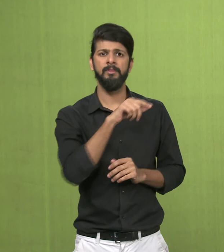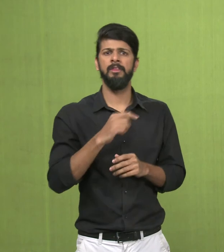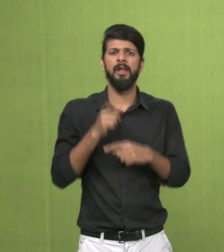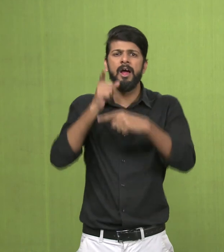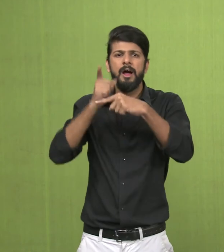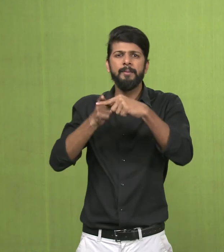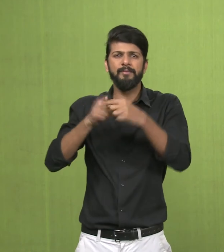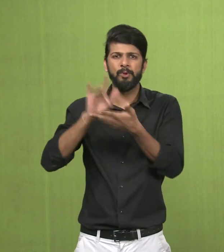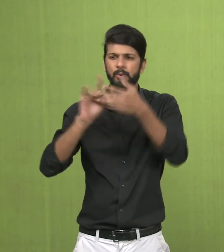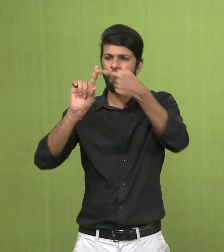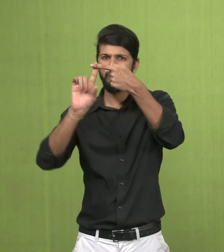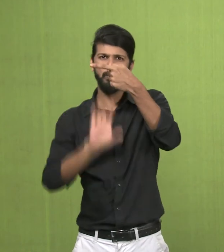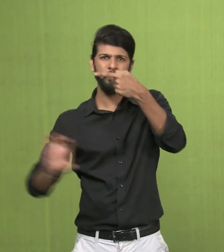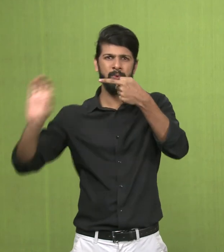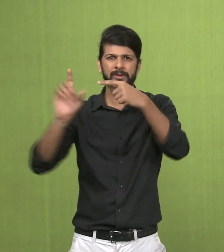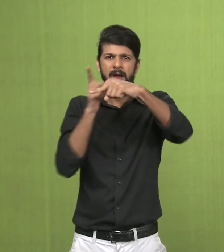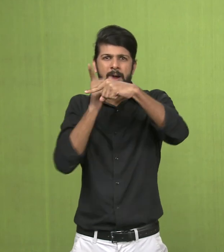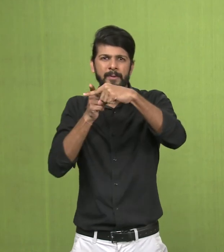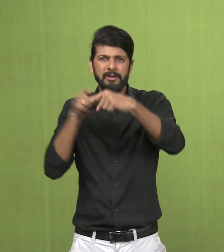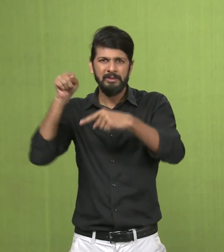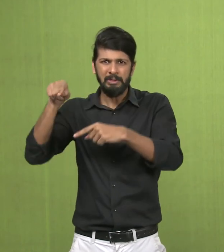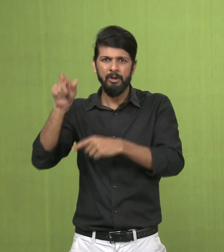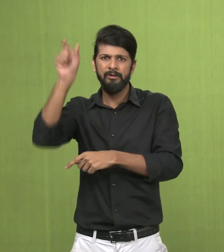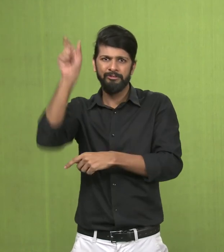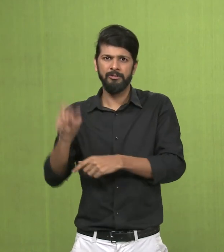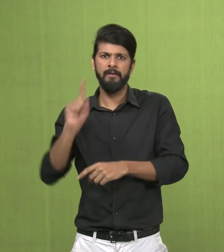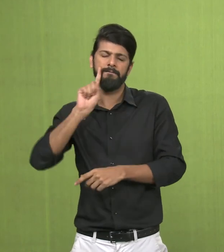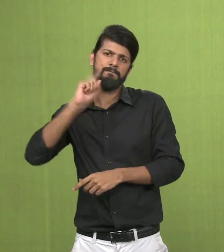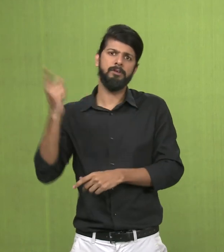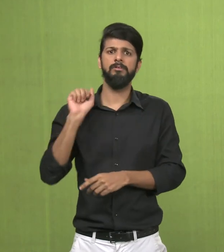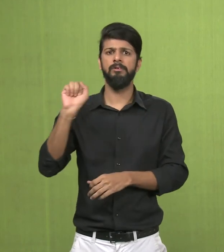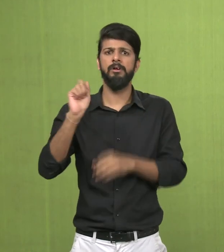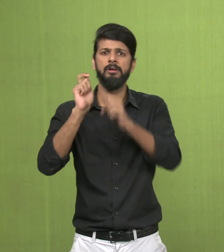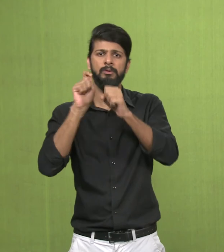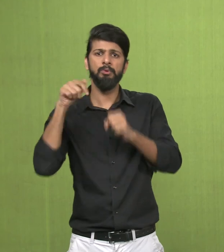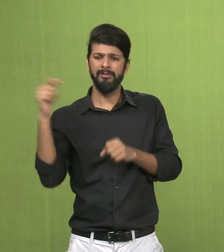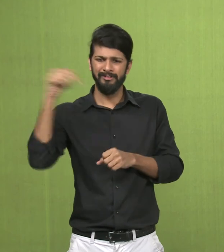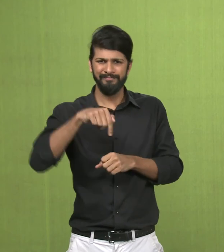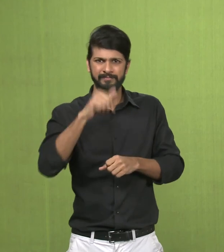You will see a different kind of style. Which is the influence of Greek art.